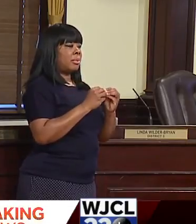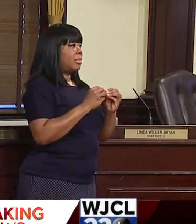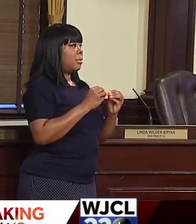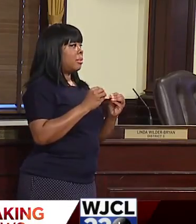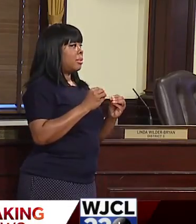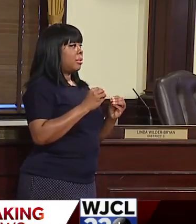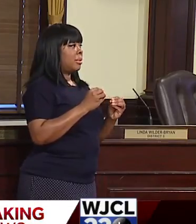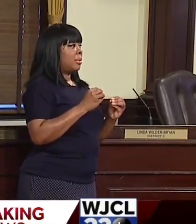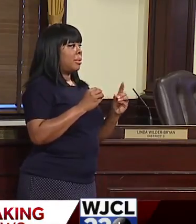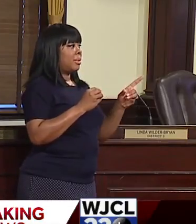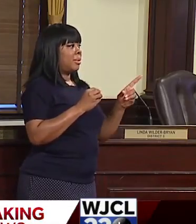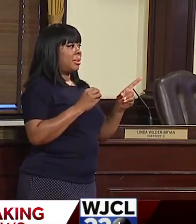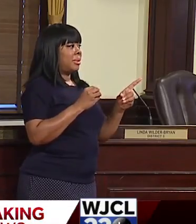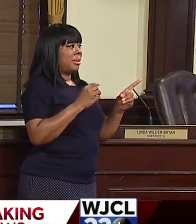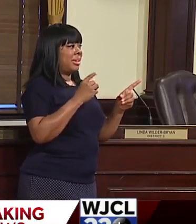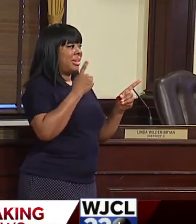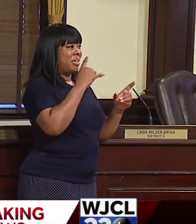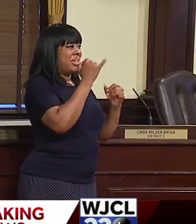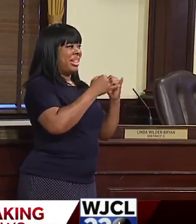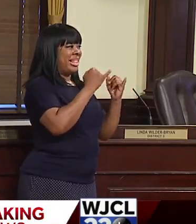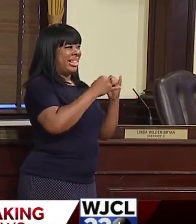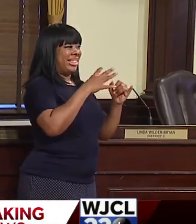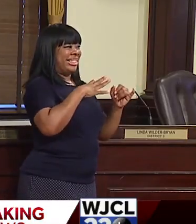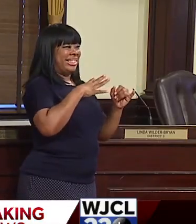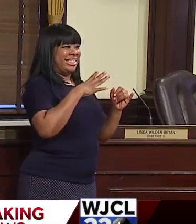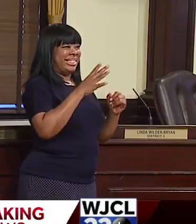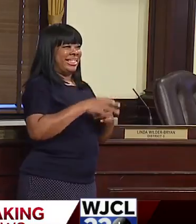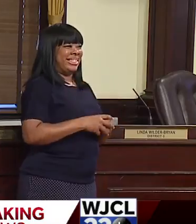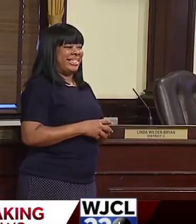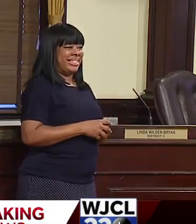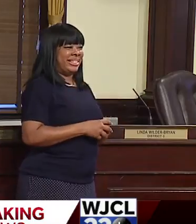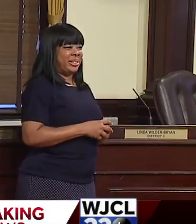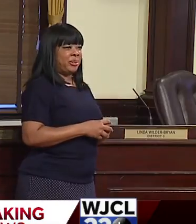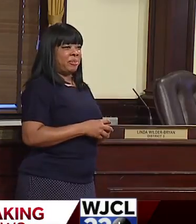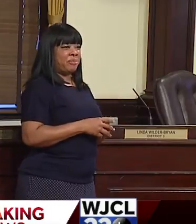Oh, how are you feeling today, Sean? You want to be last? Yes, sir. Okay.